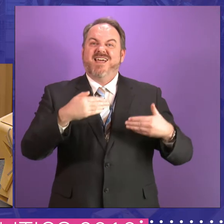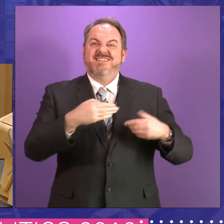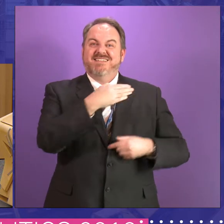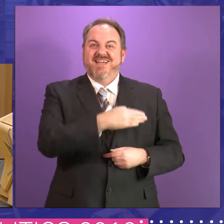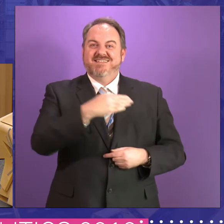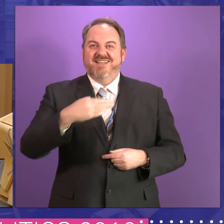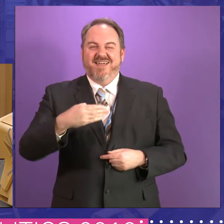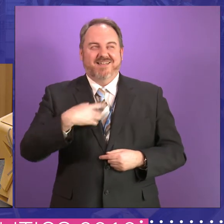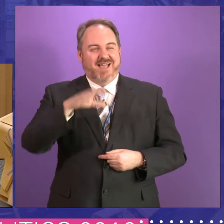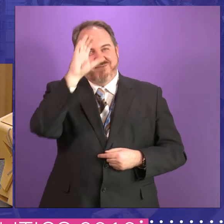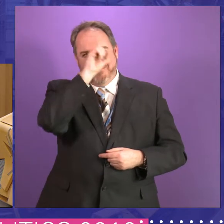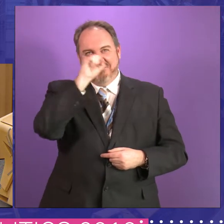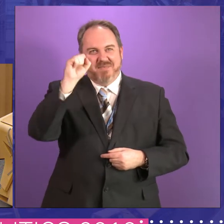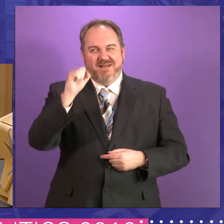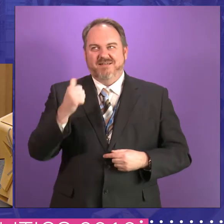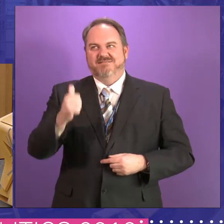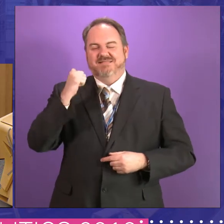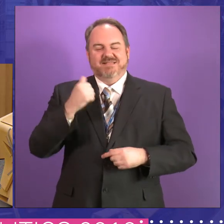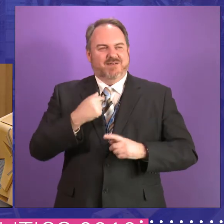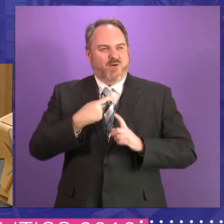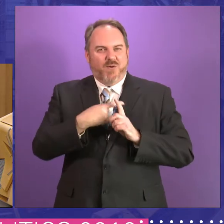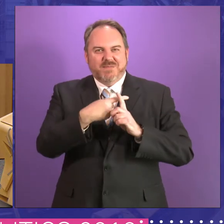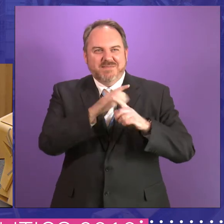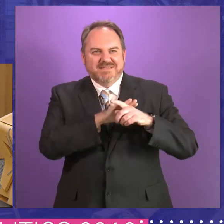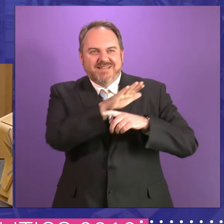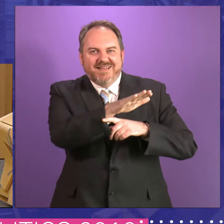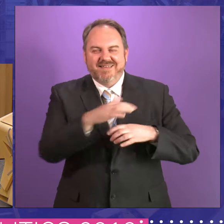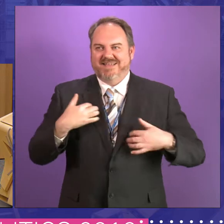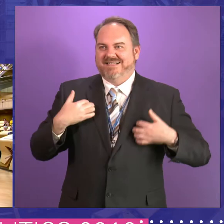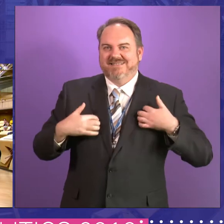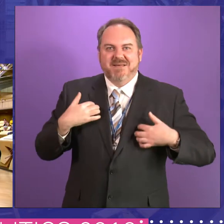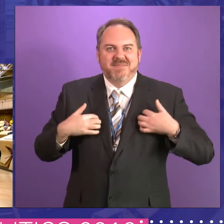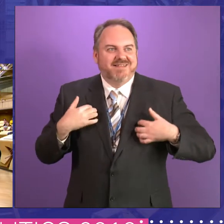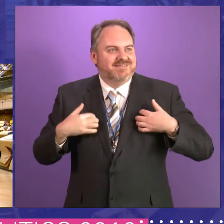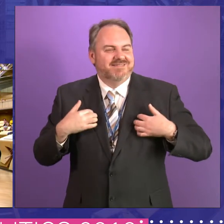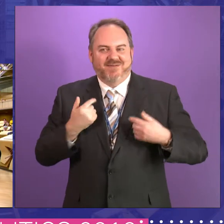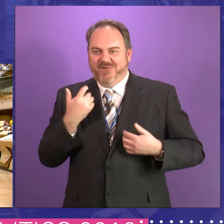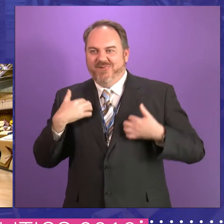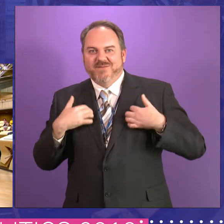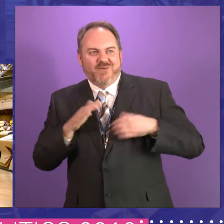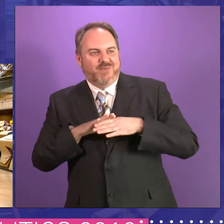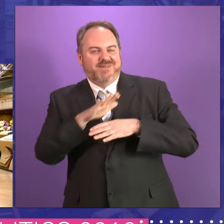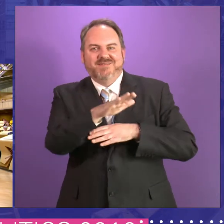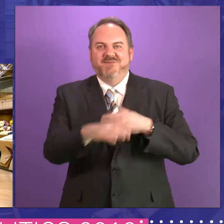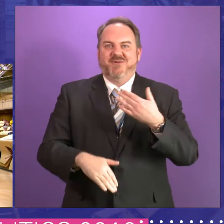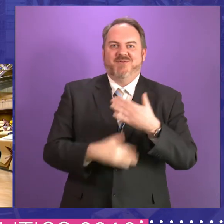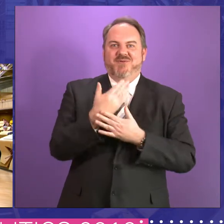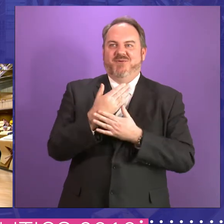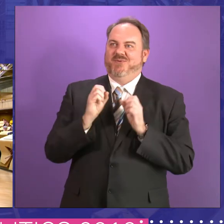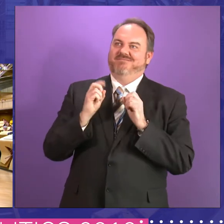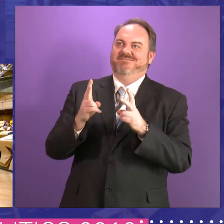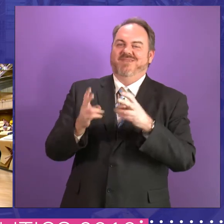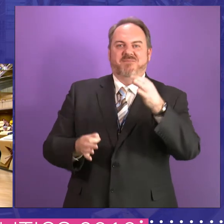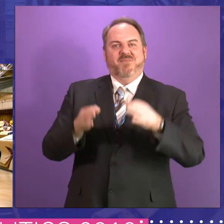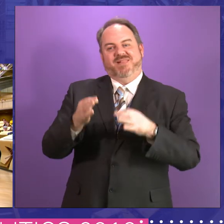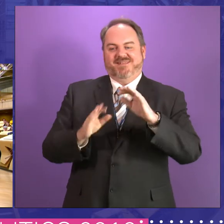remember that sense of excitement, the optimism, the anticipation that greeted us, the sense that we're going to offer a new kind of politics and